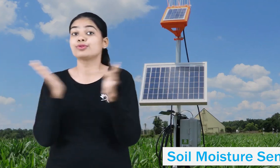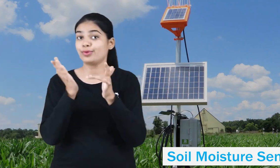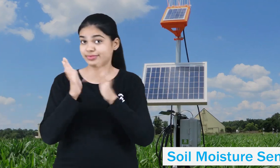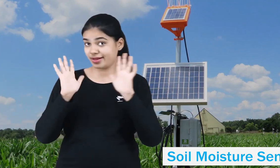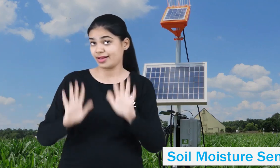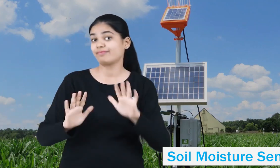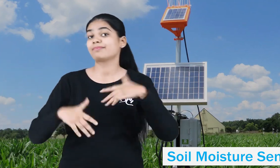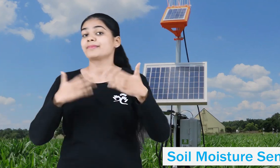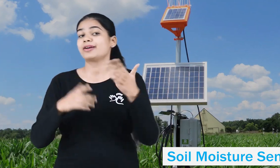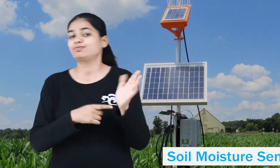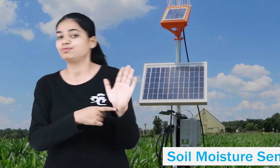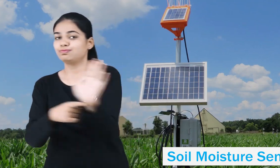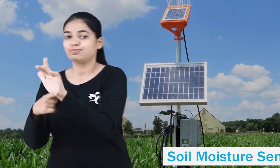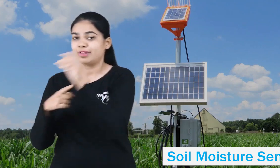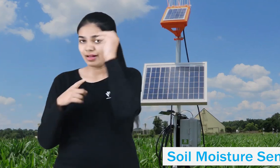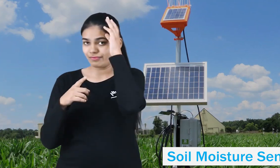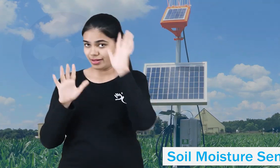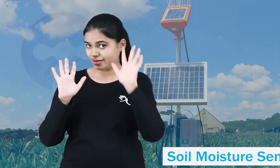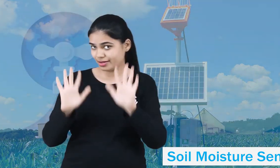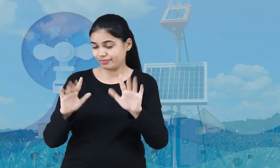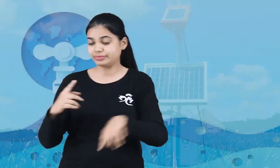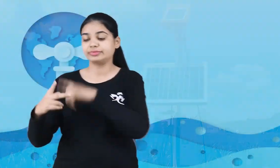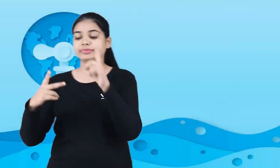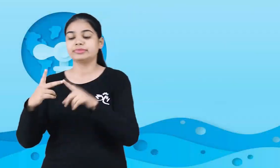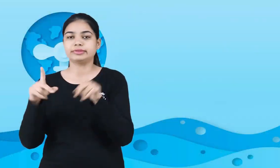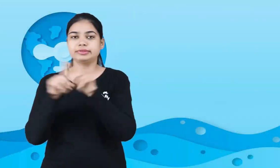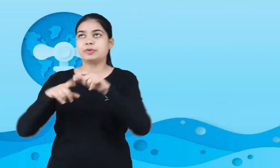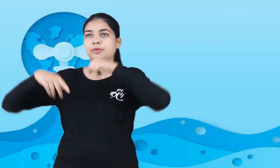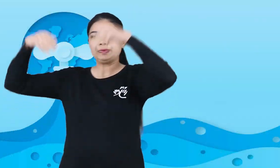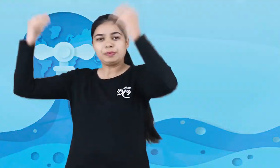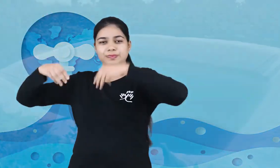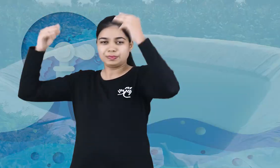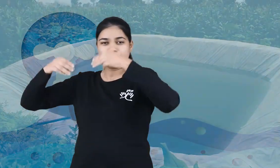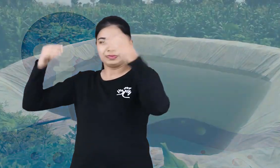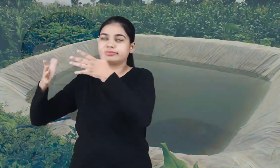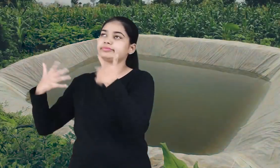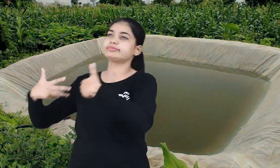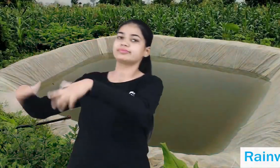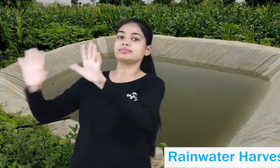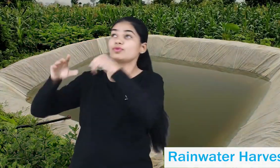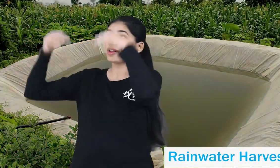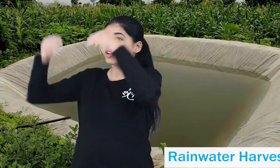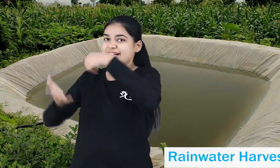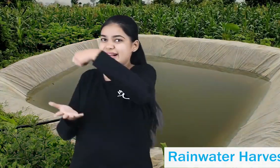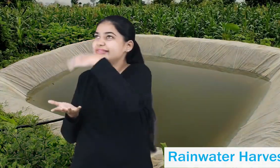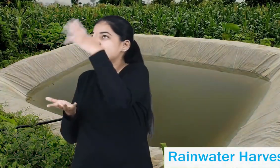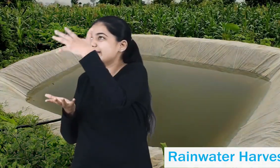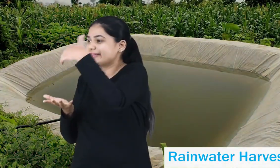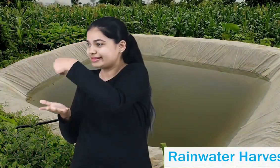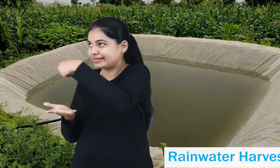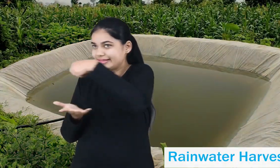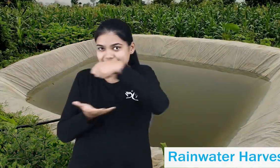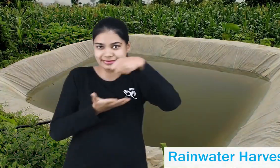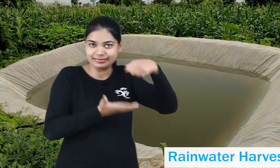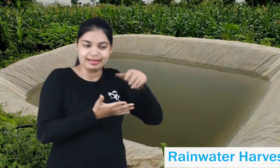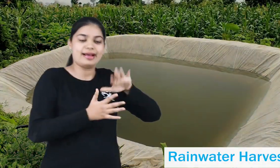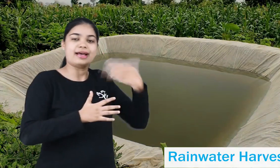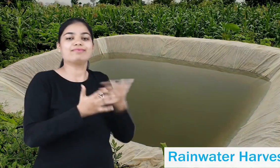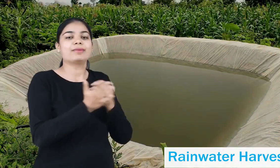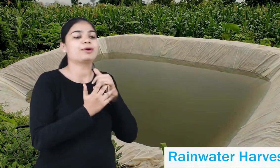water footprint. The second thing we can do is rainwater harvesting. We can collect and store rainwater for later use,